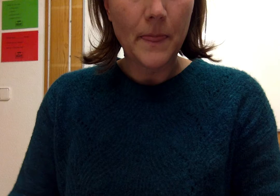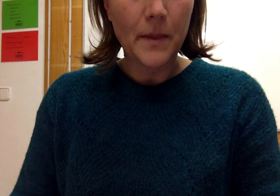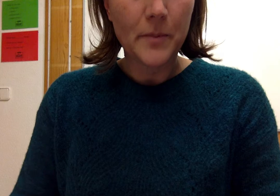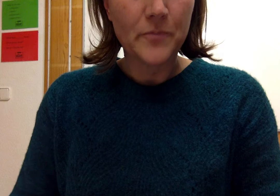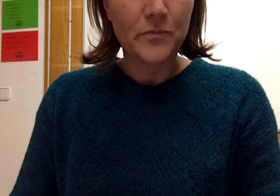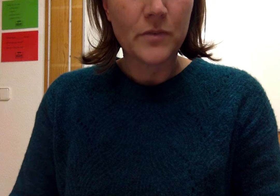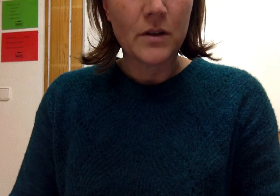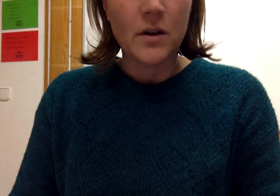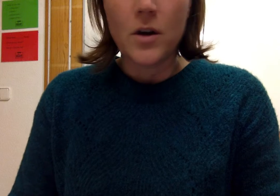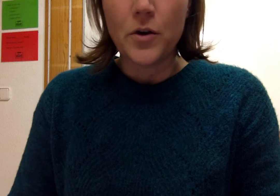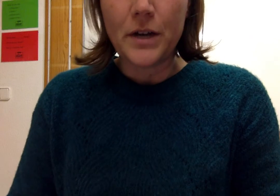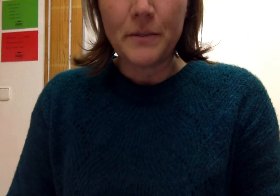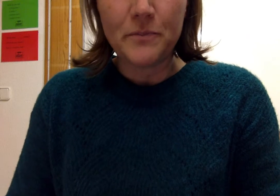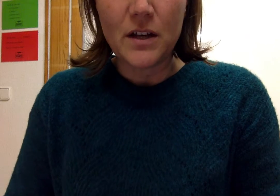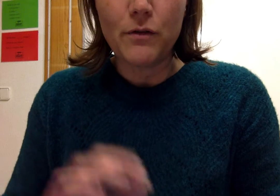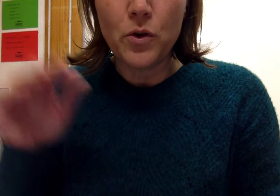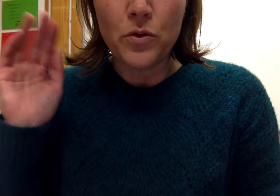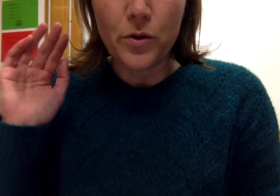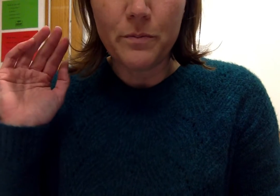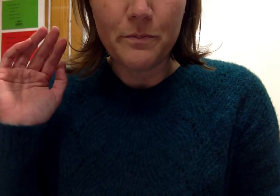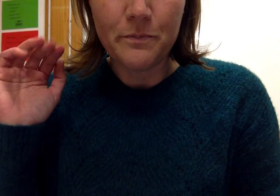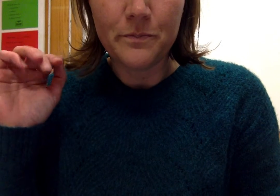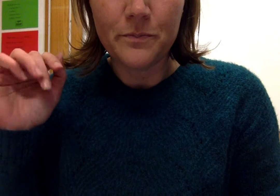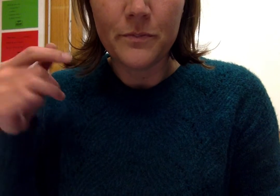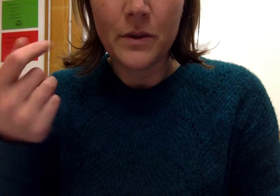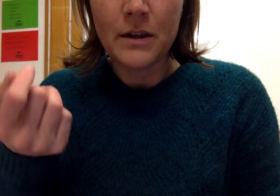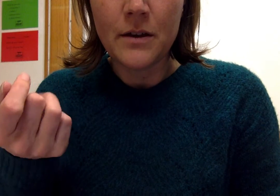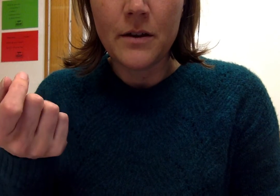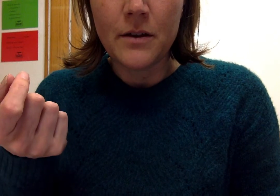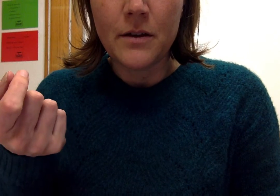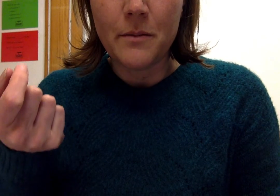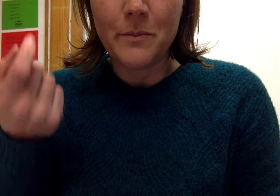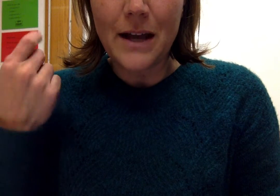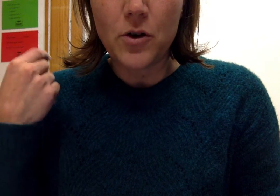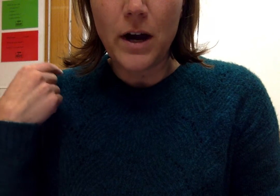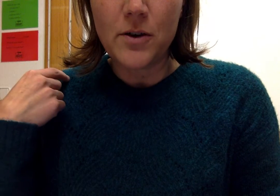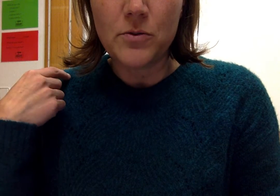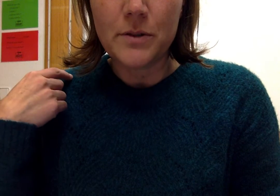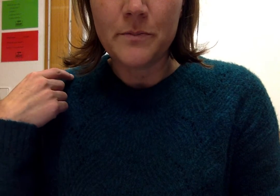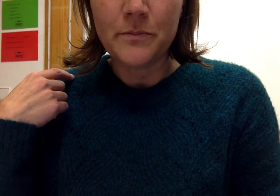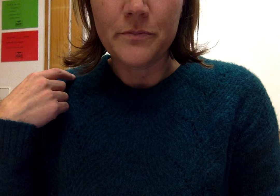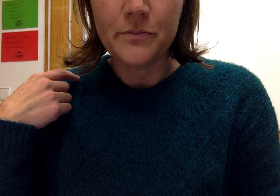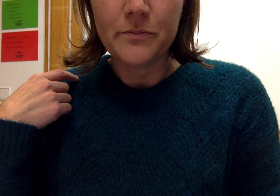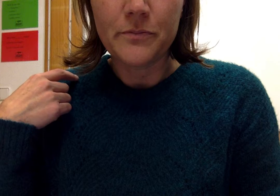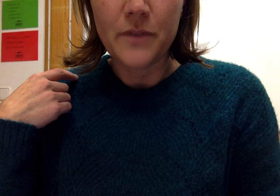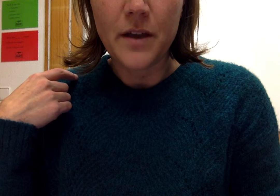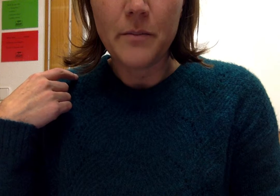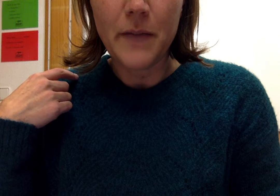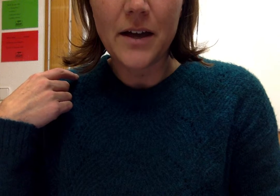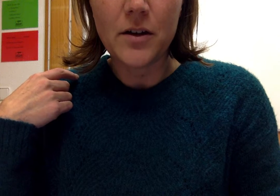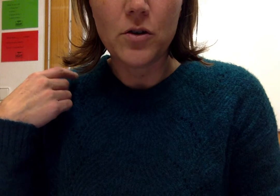Okay, el fondo. Background. Background.